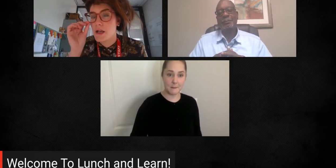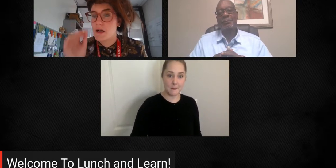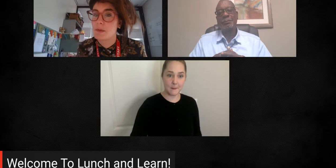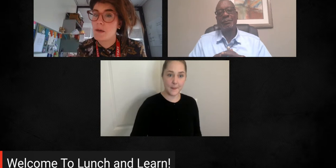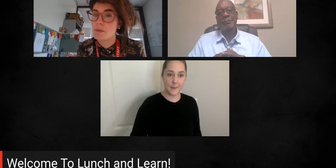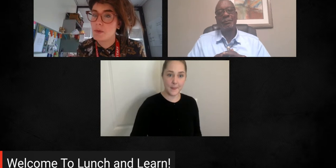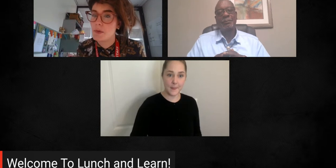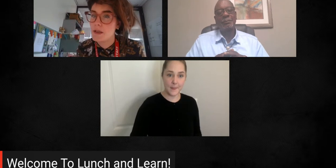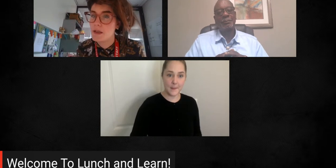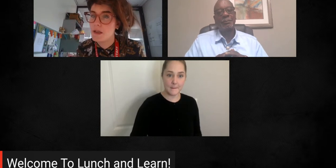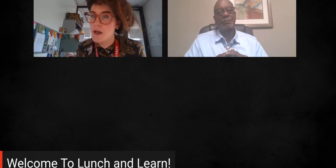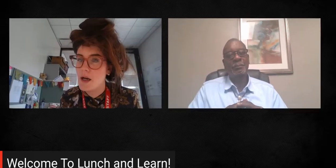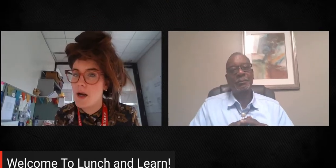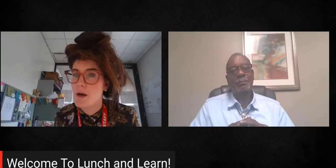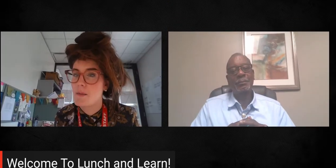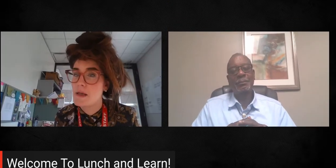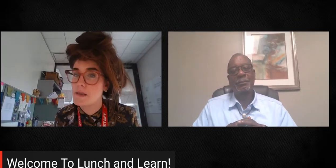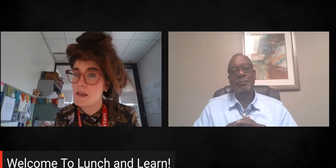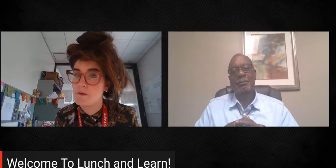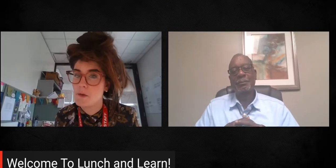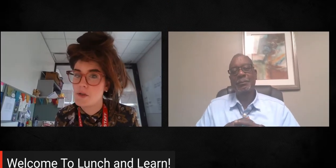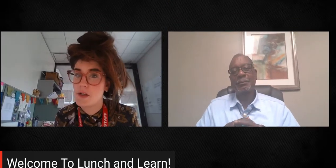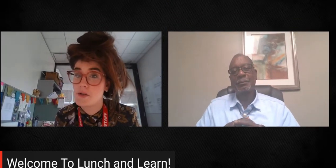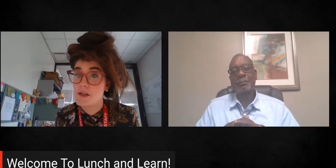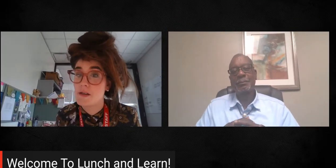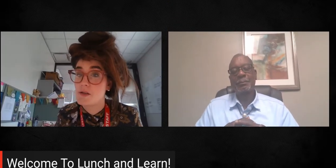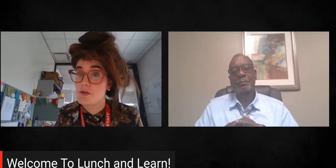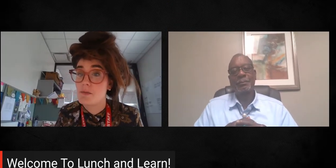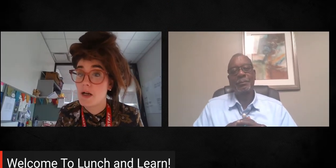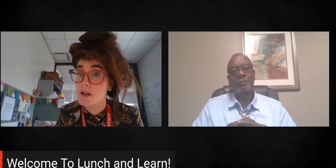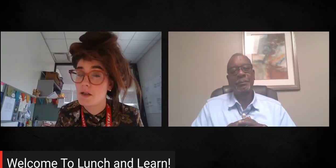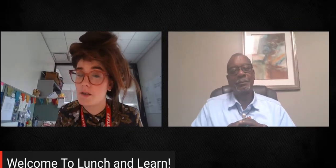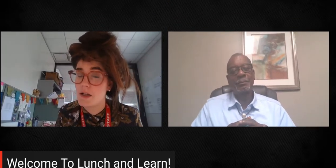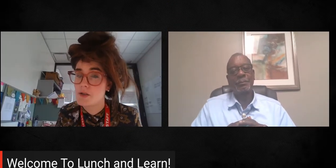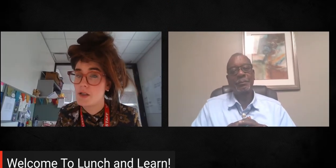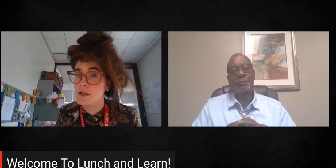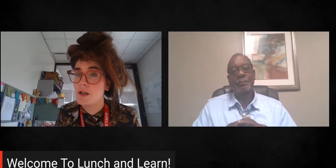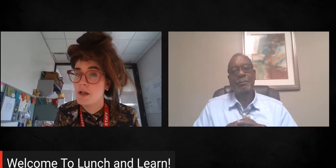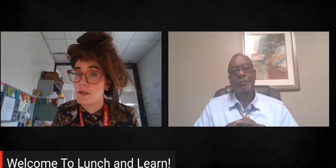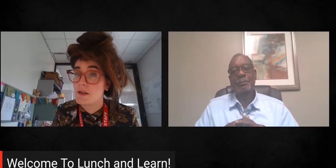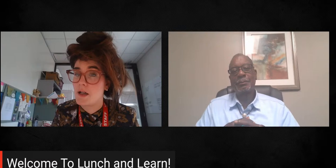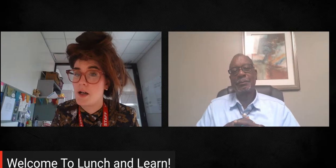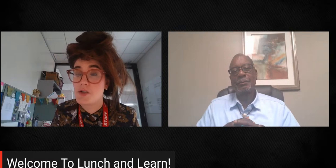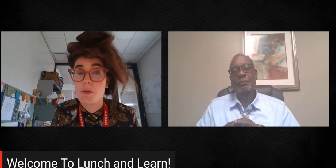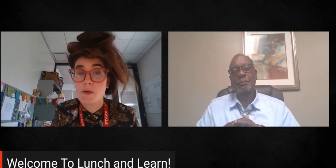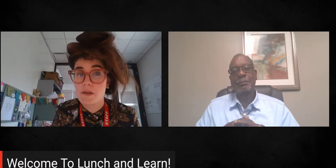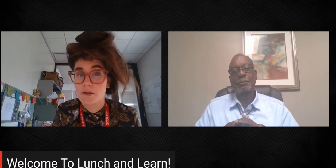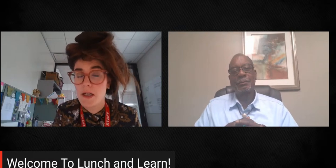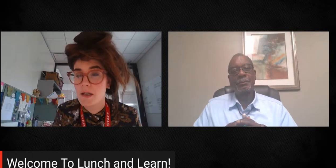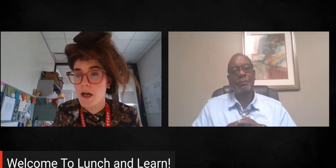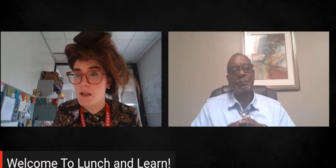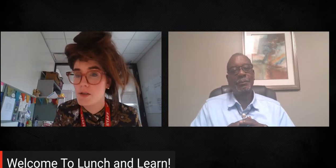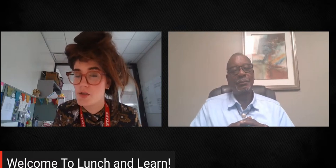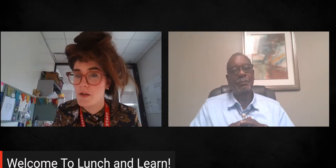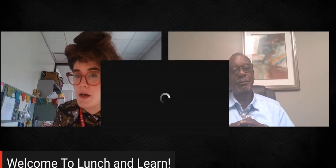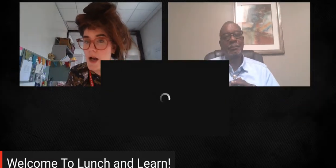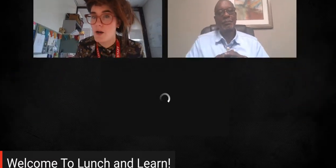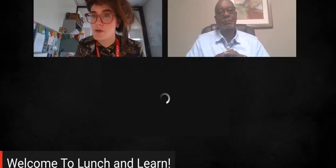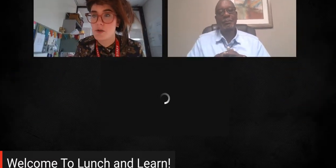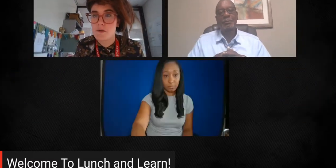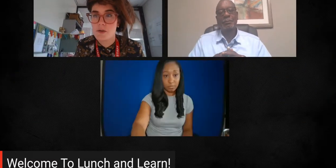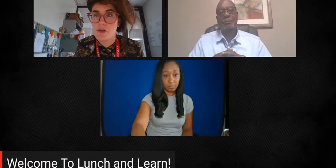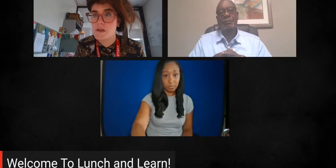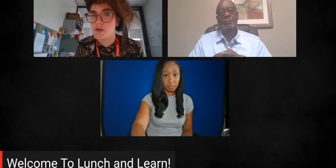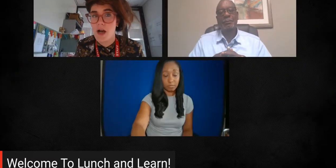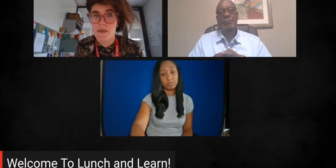Enoch Pratt employee, is saying if folks are interested in the Digital Maryland Collection, that she posted a link, I can share that